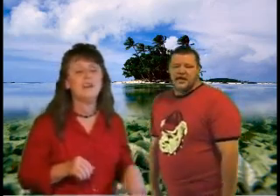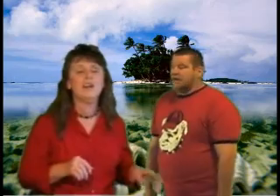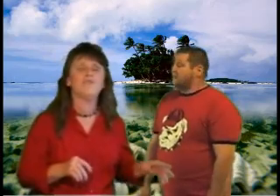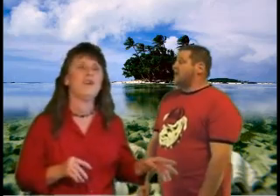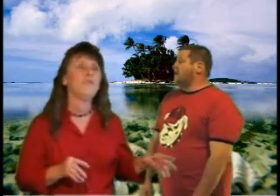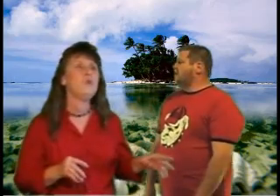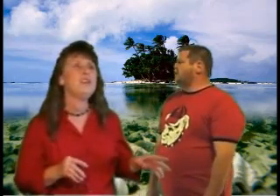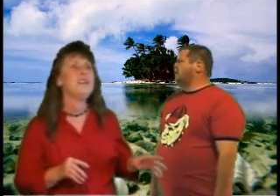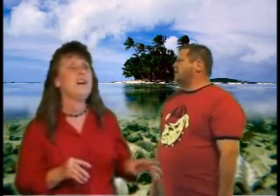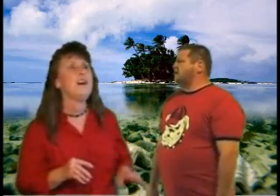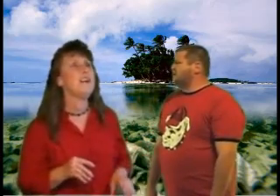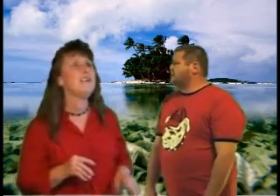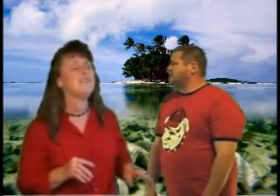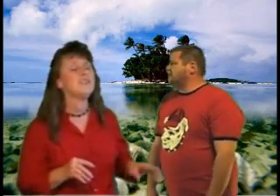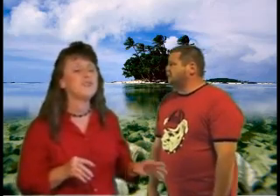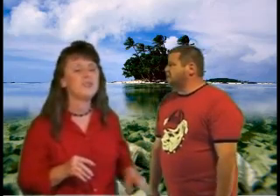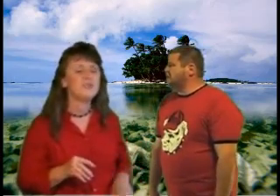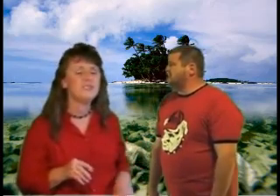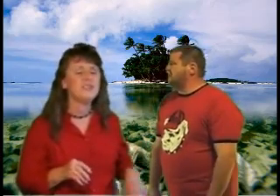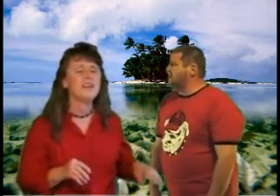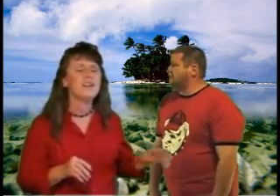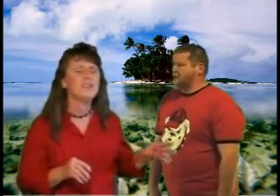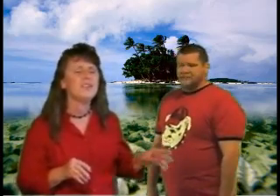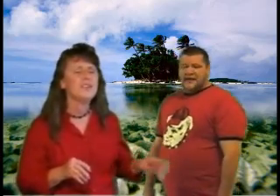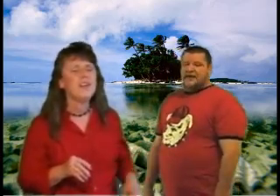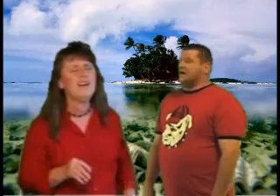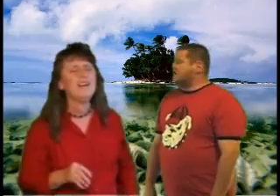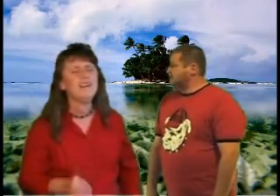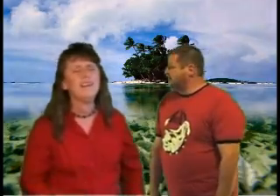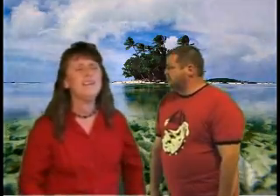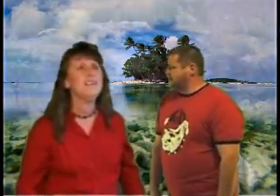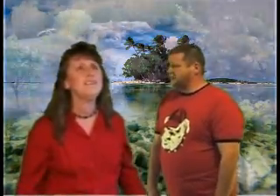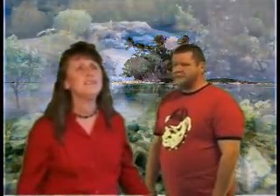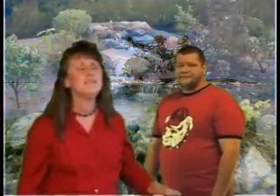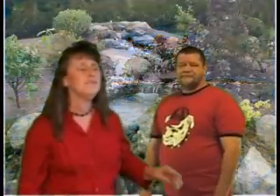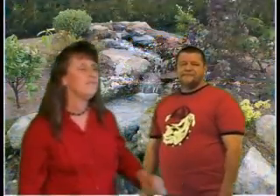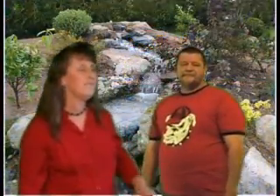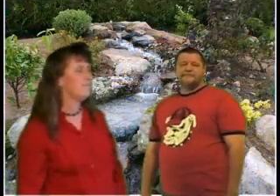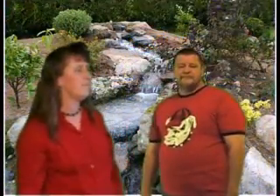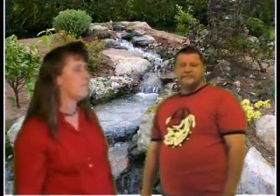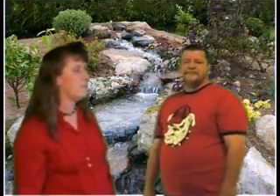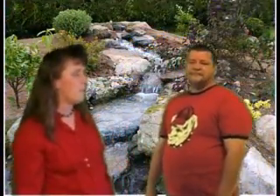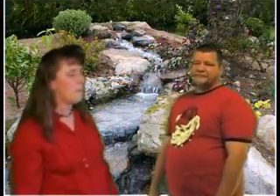From one lover to another, uh-uh